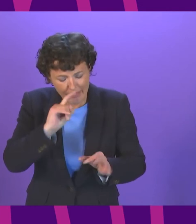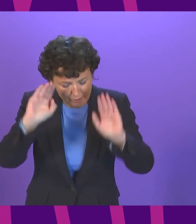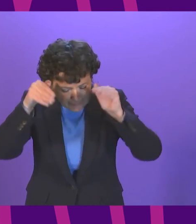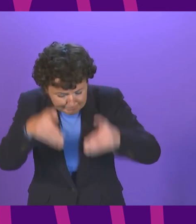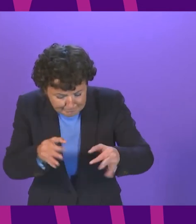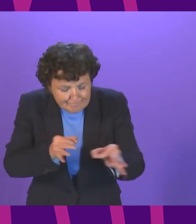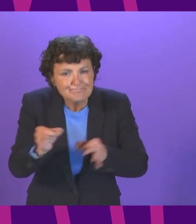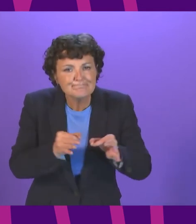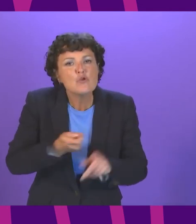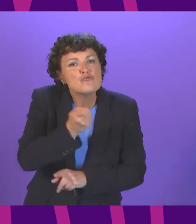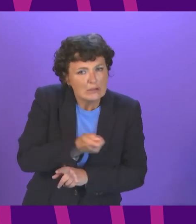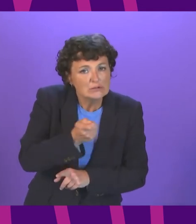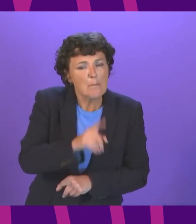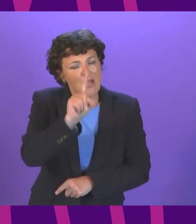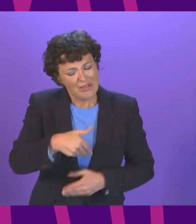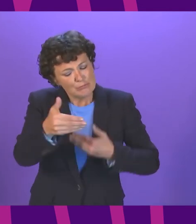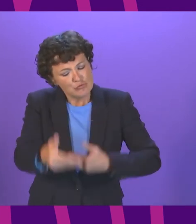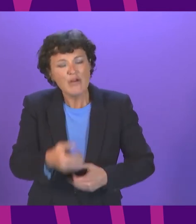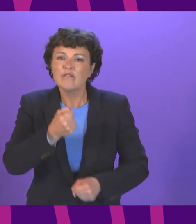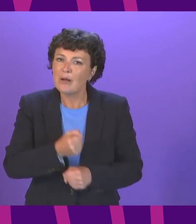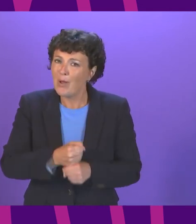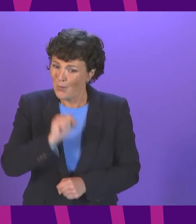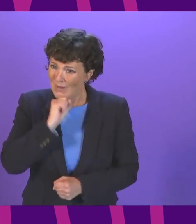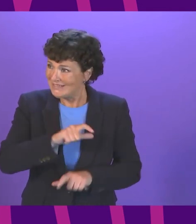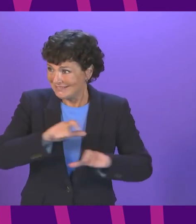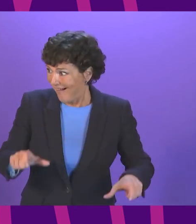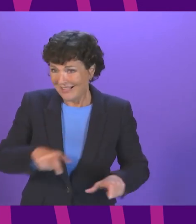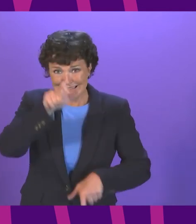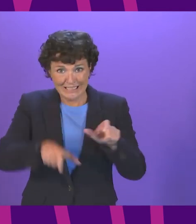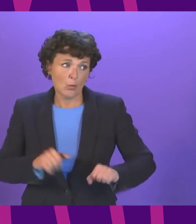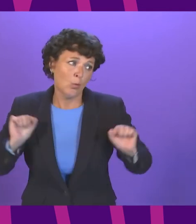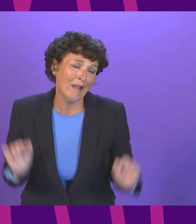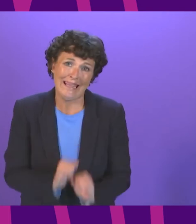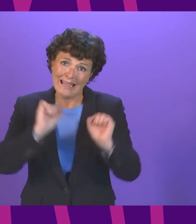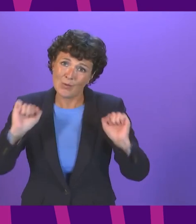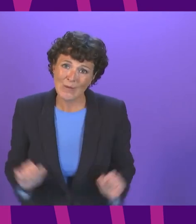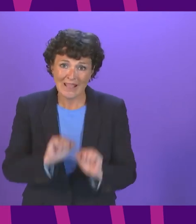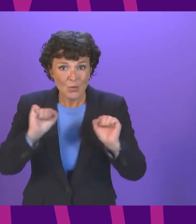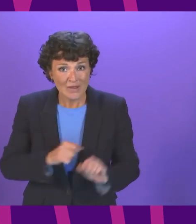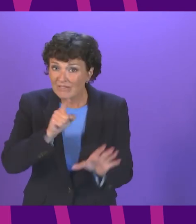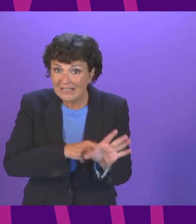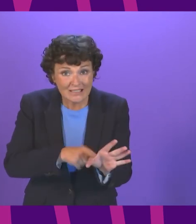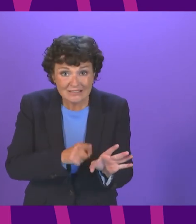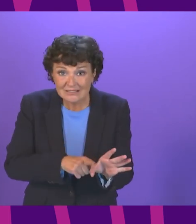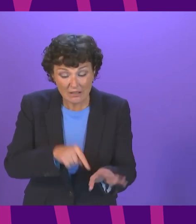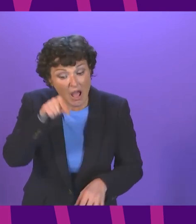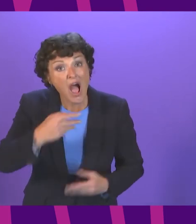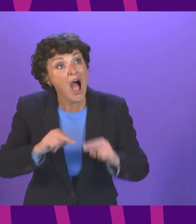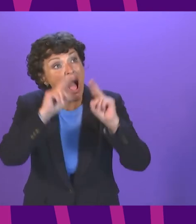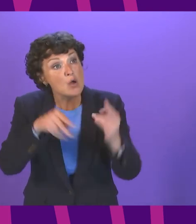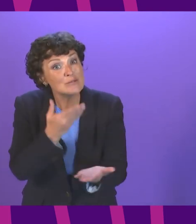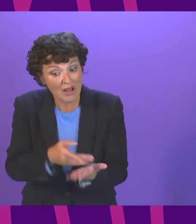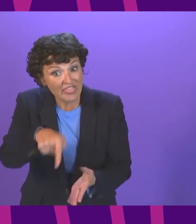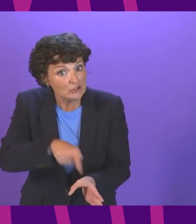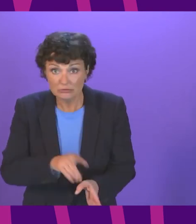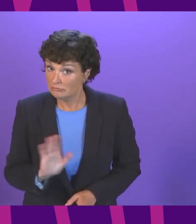strategy this programme for government will leave tenants waiting for years there will not be a housing bill this year and